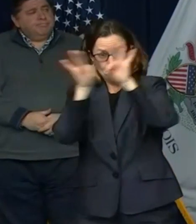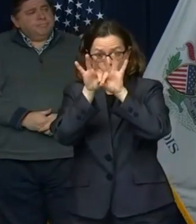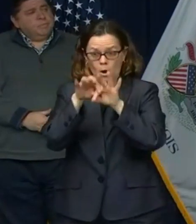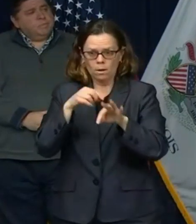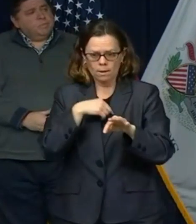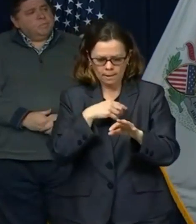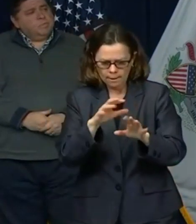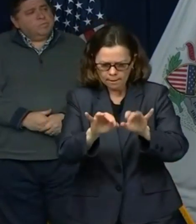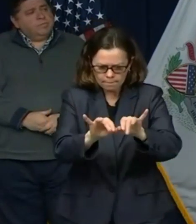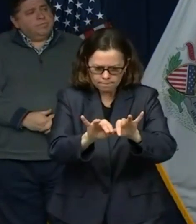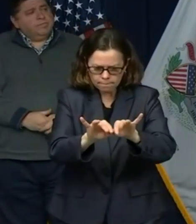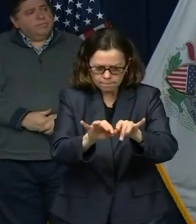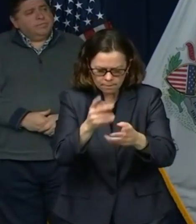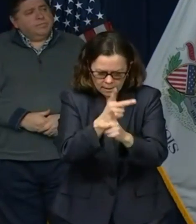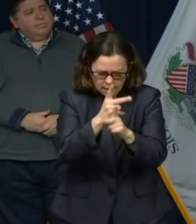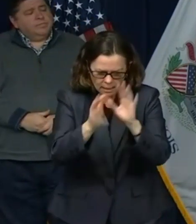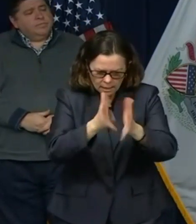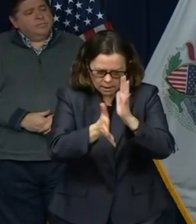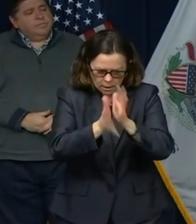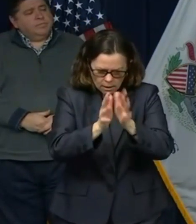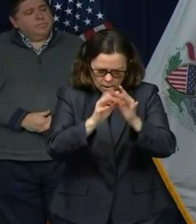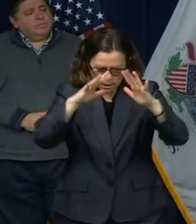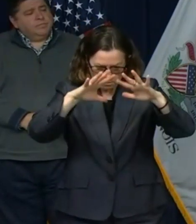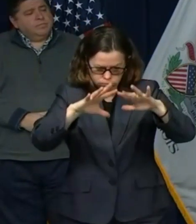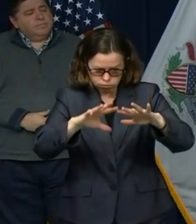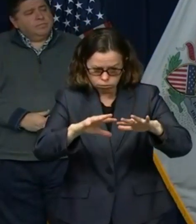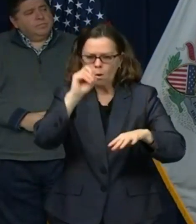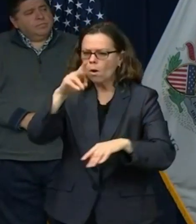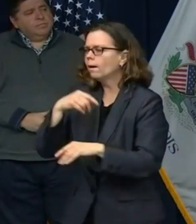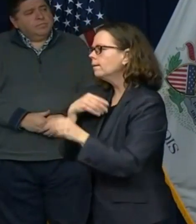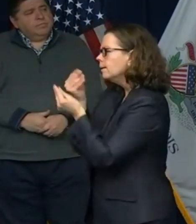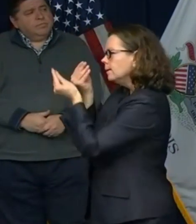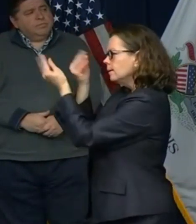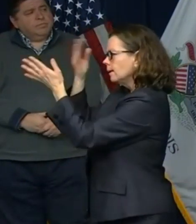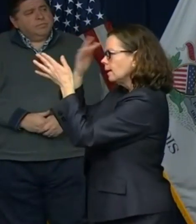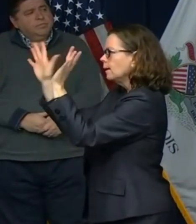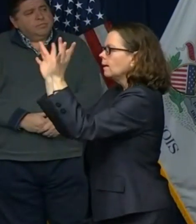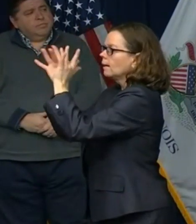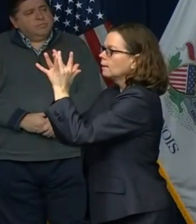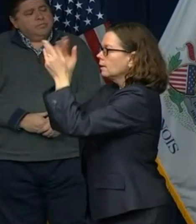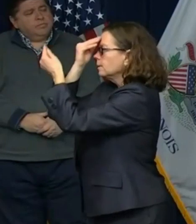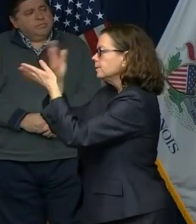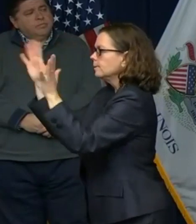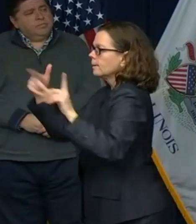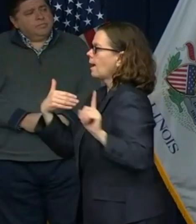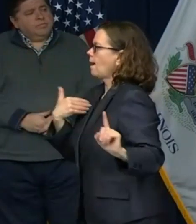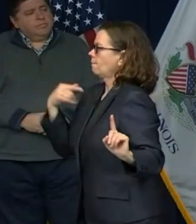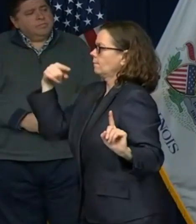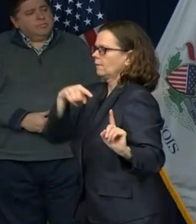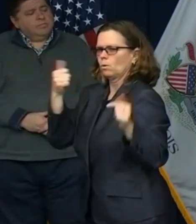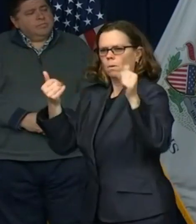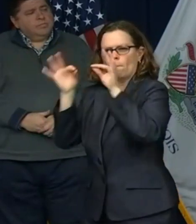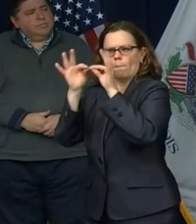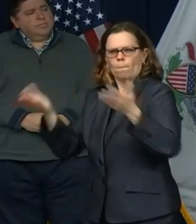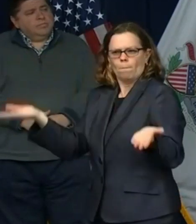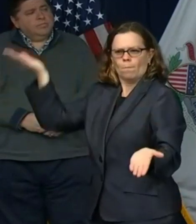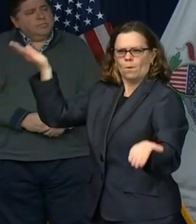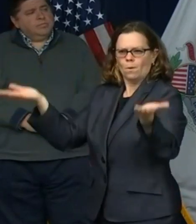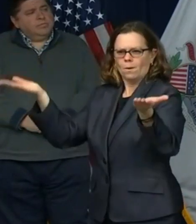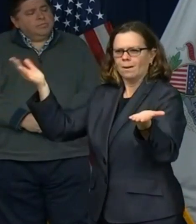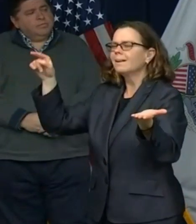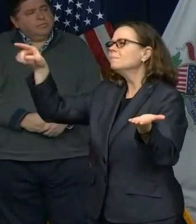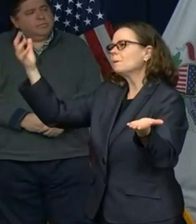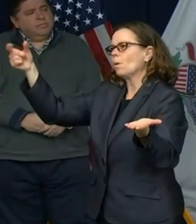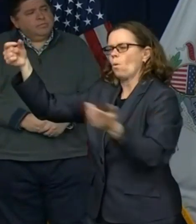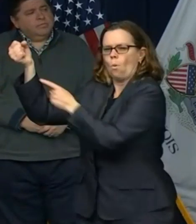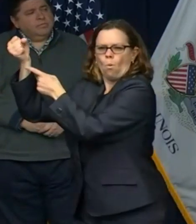patient and understand that people are caring for people. The reporting will happen, but there definitely will be a lag. And in terms of at the